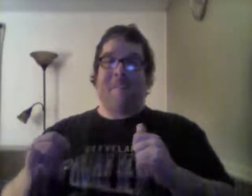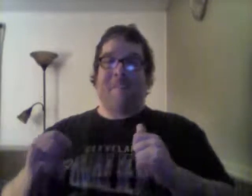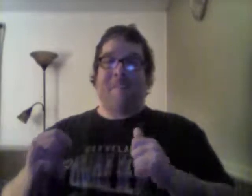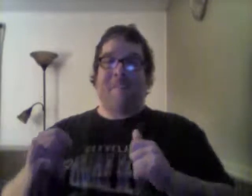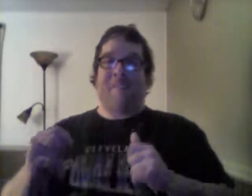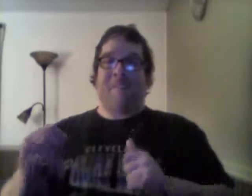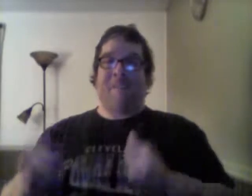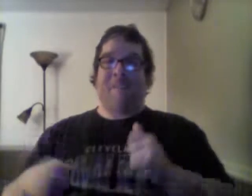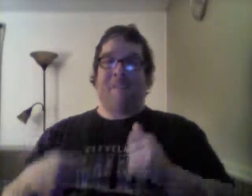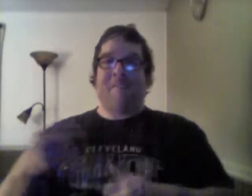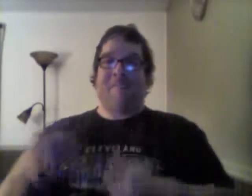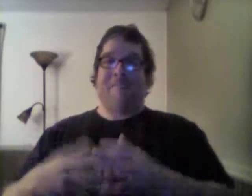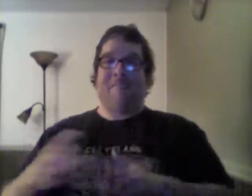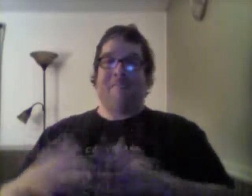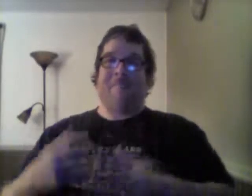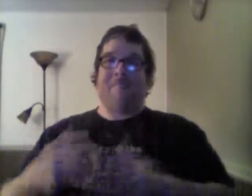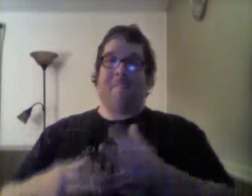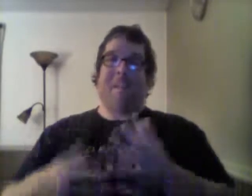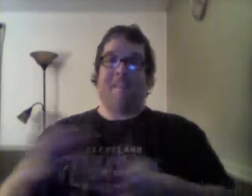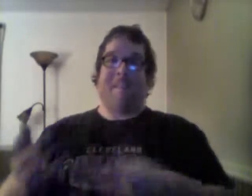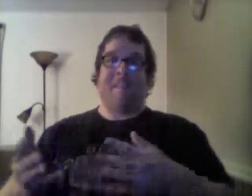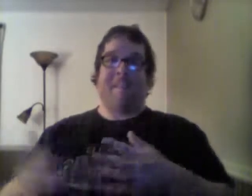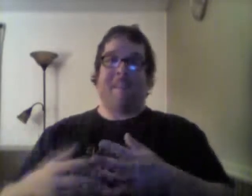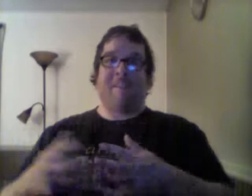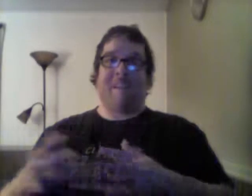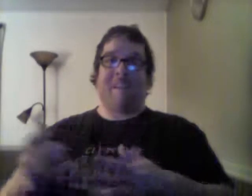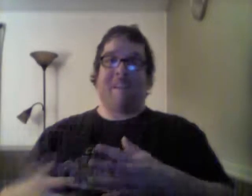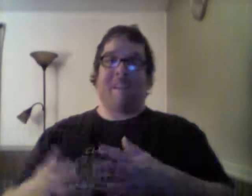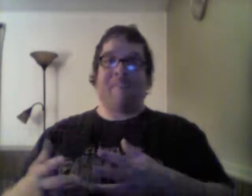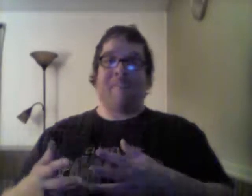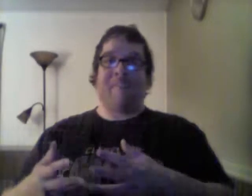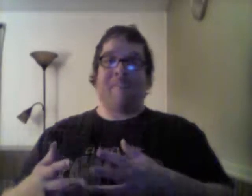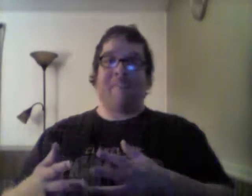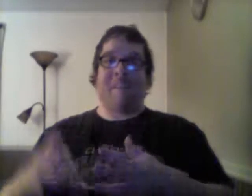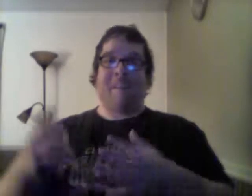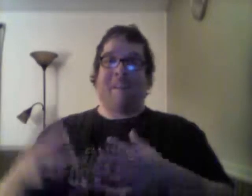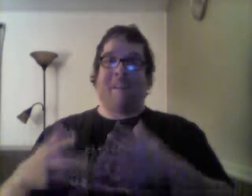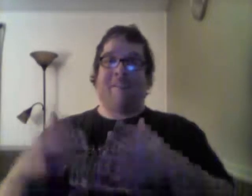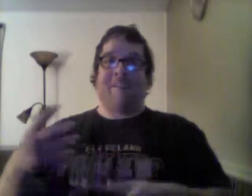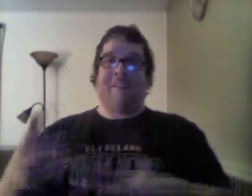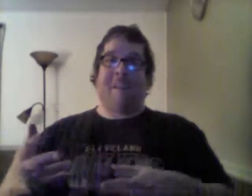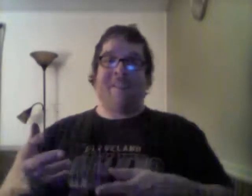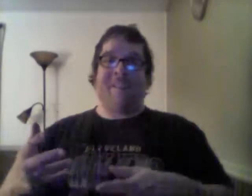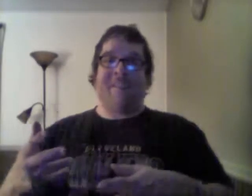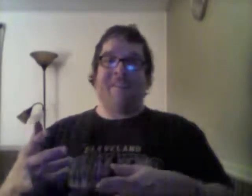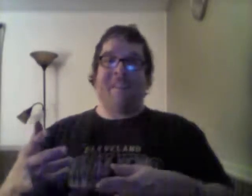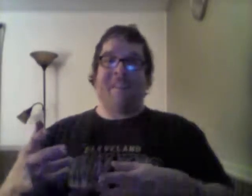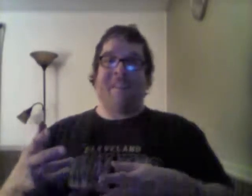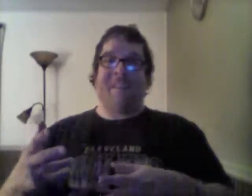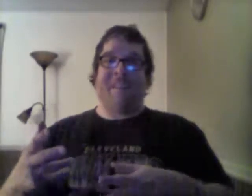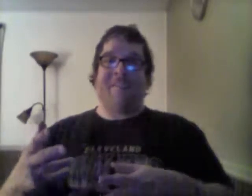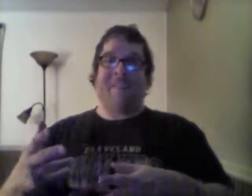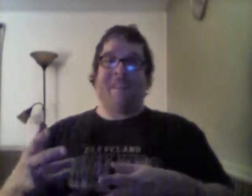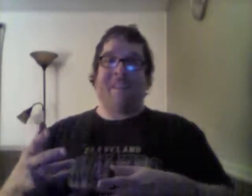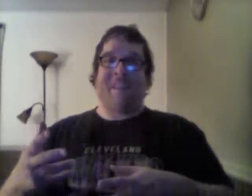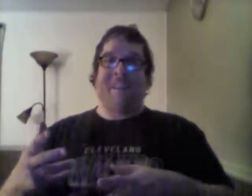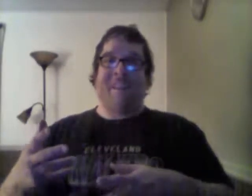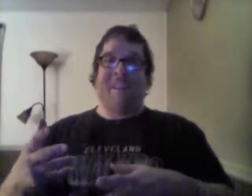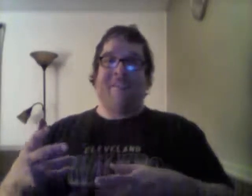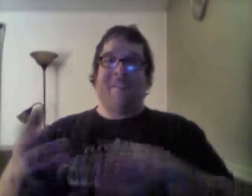the fellow, uh, testants that are in the game with her causes her to have an injury, horrific injury. And she